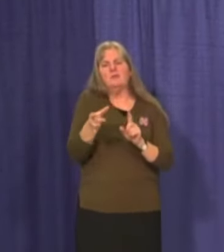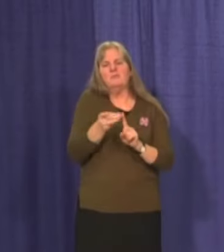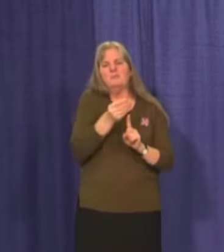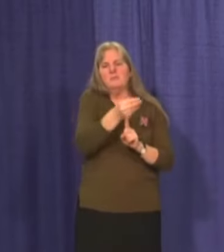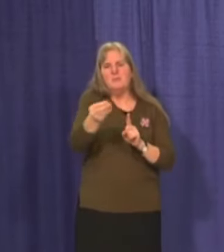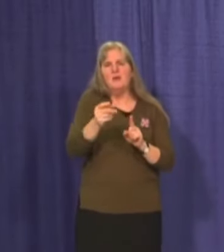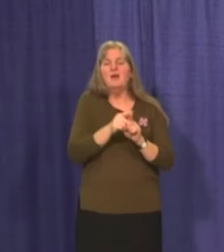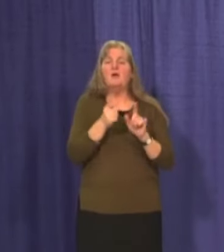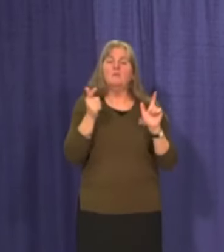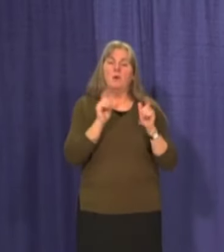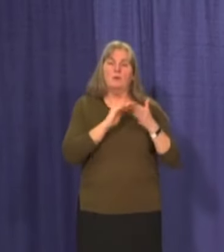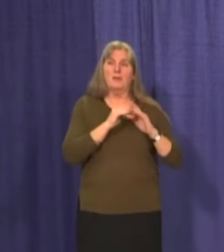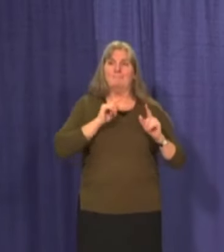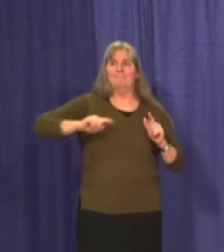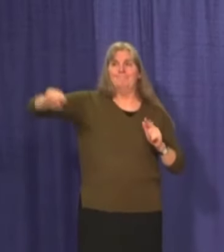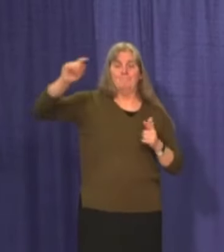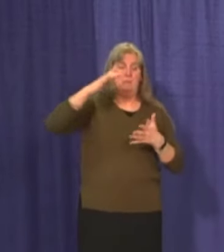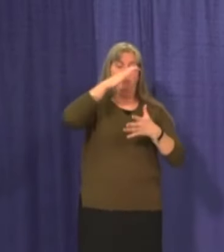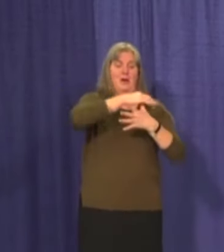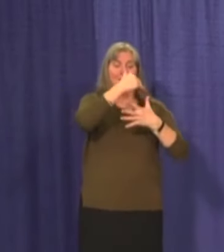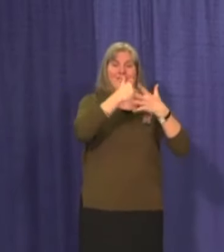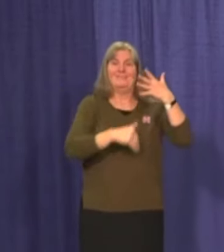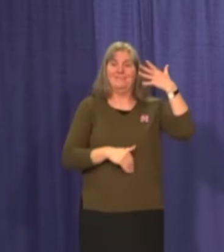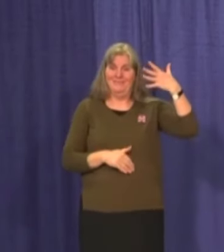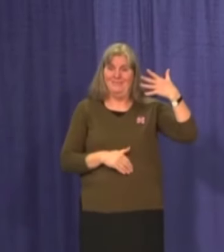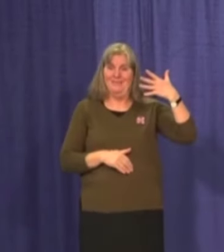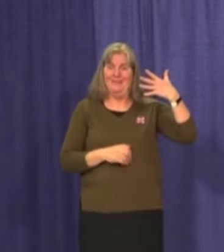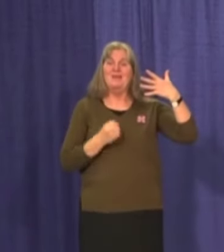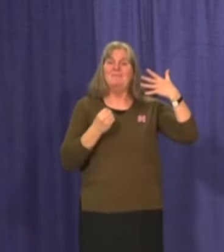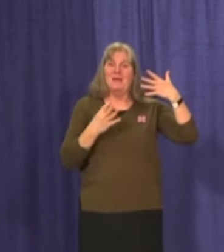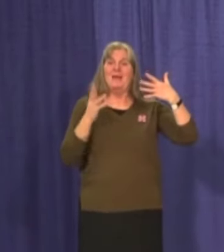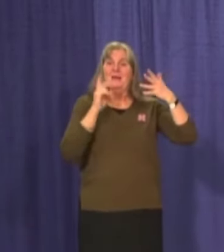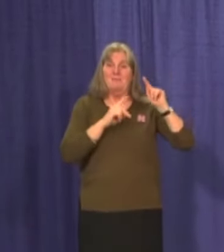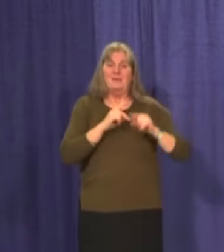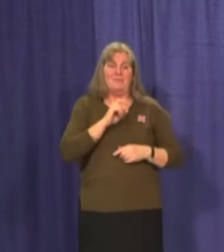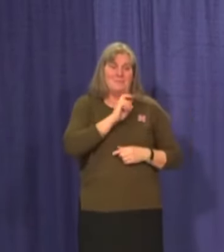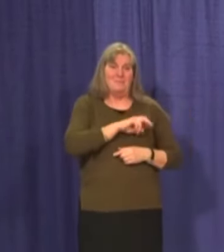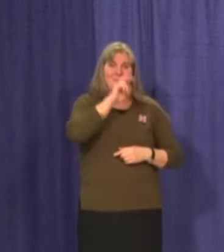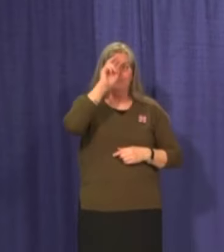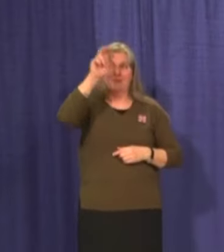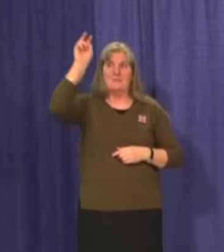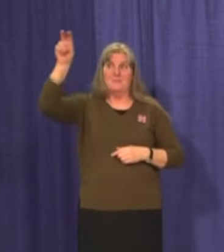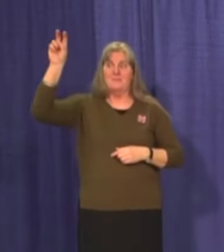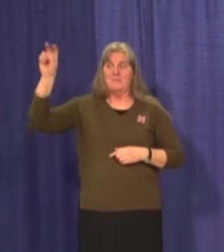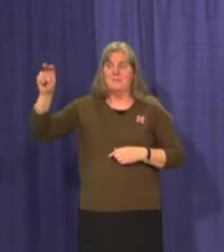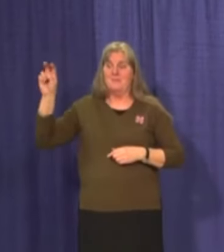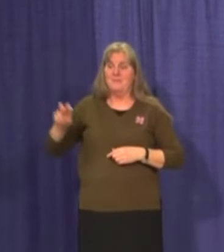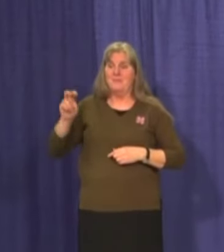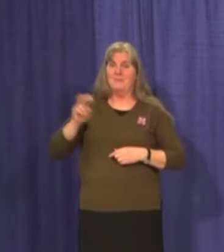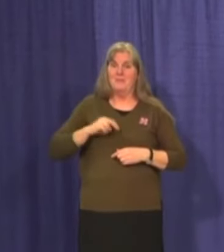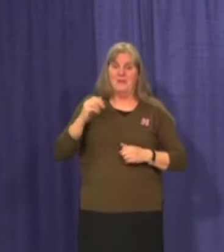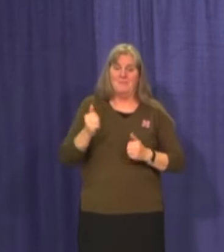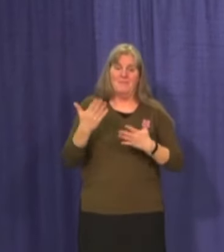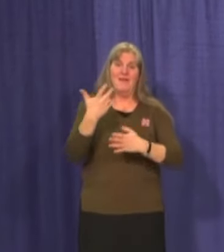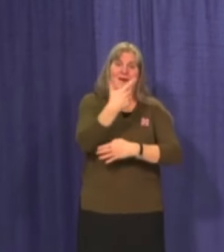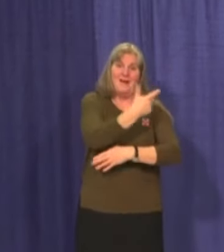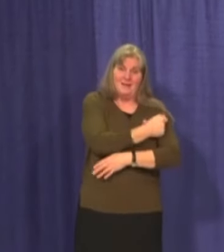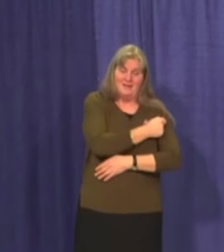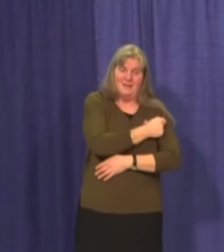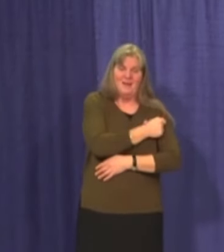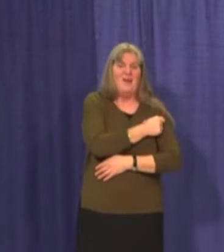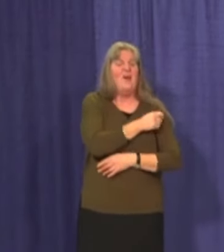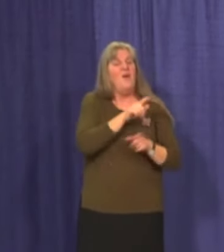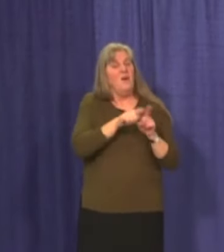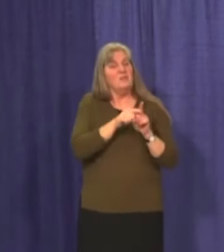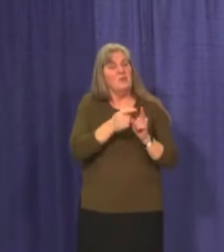communities. That means a lot of vaccinators out and about all around Yukon, while detailed training